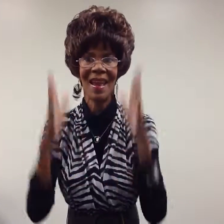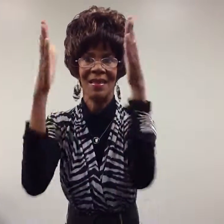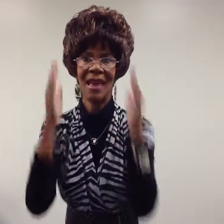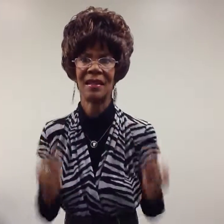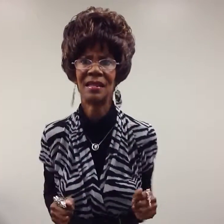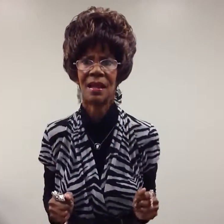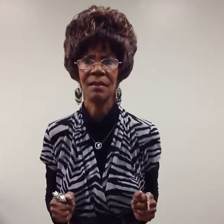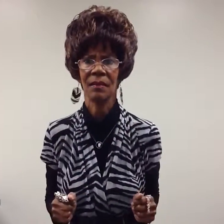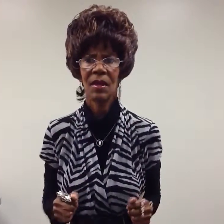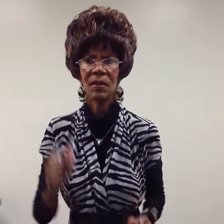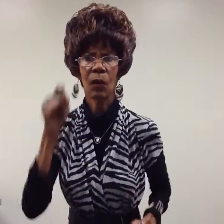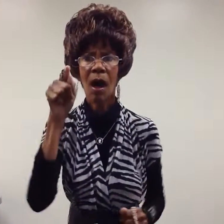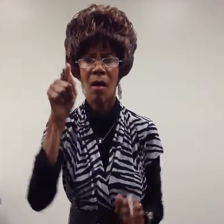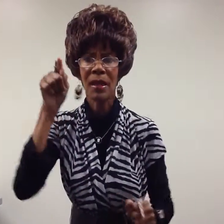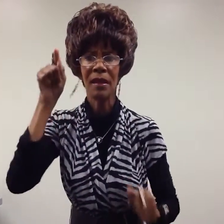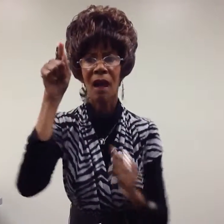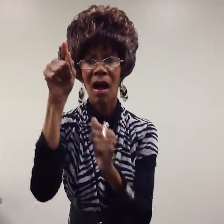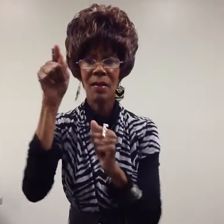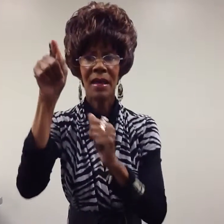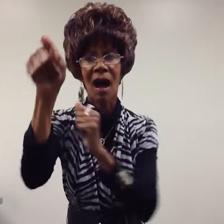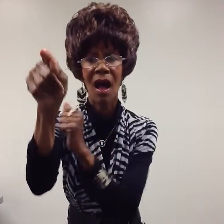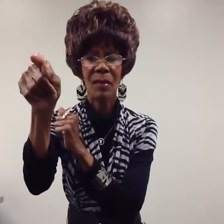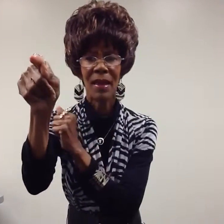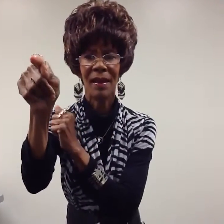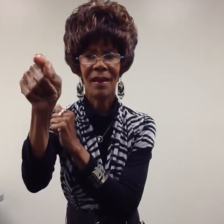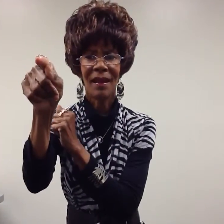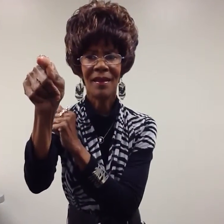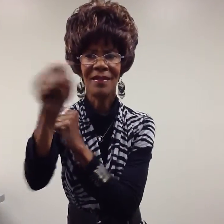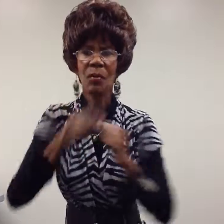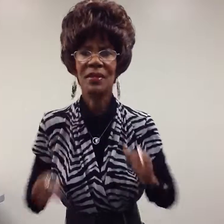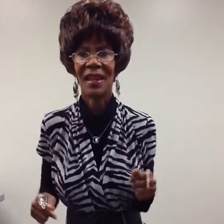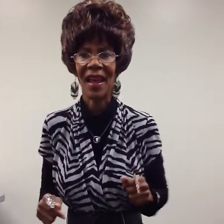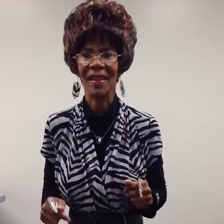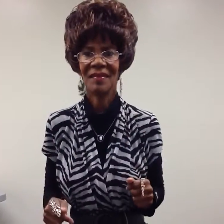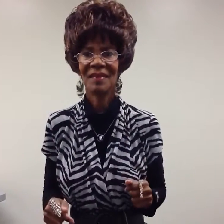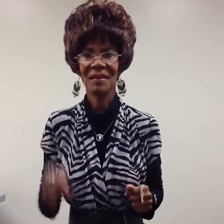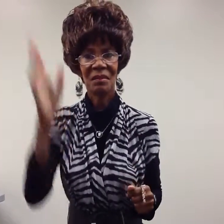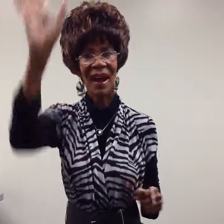yes. So call me. Call me. Call me. And don't delay. Bye.